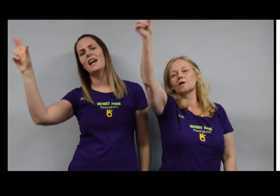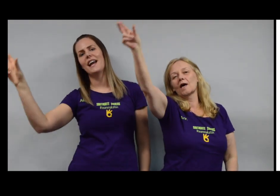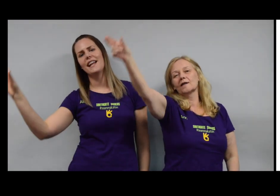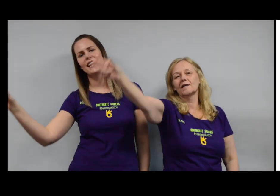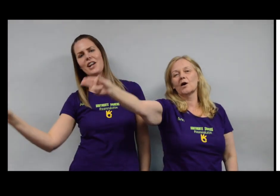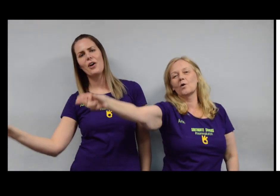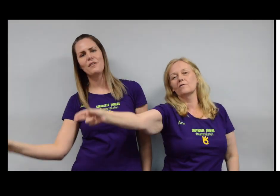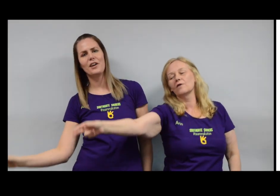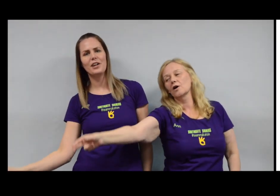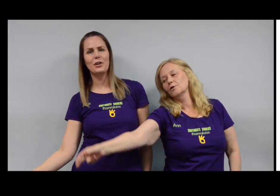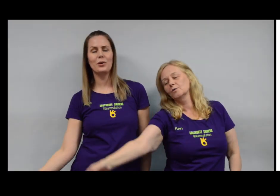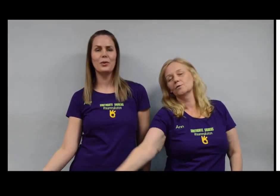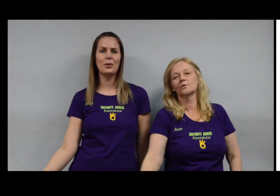shining over you